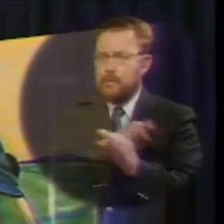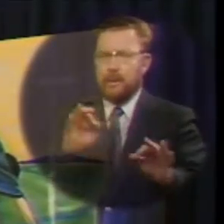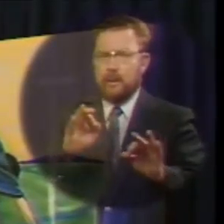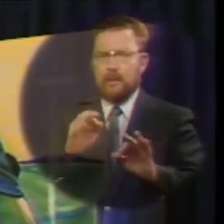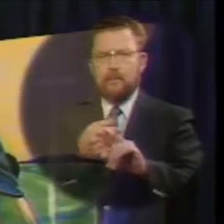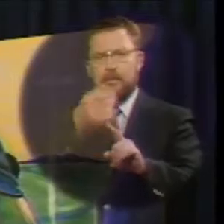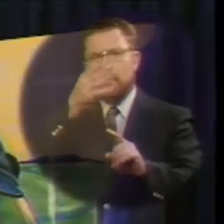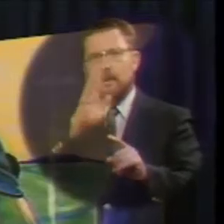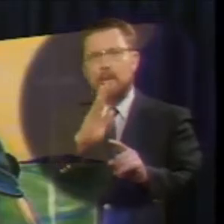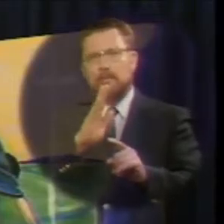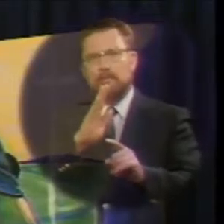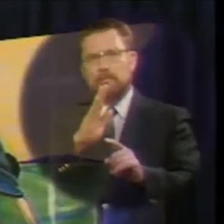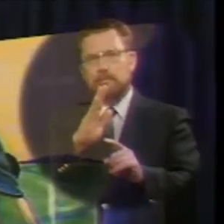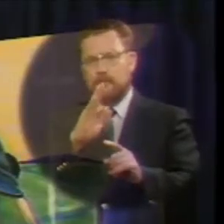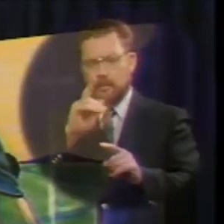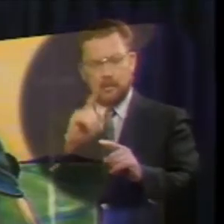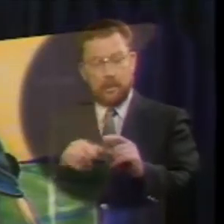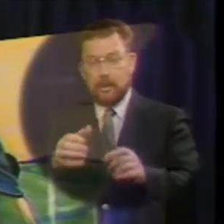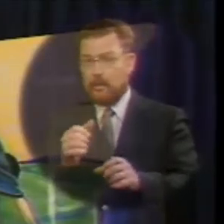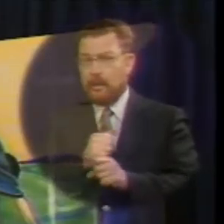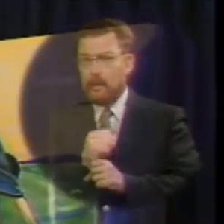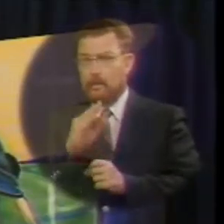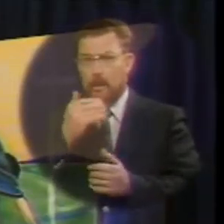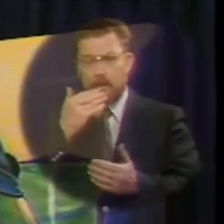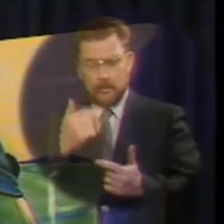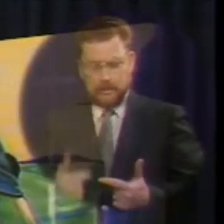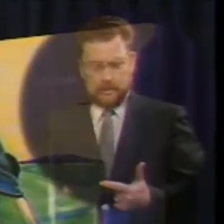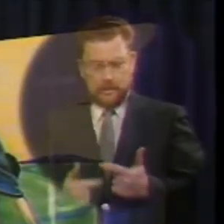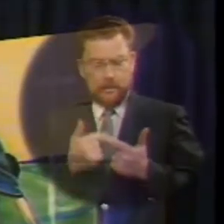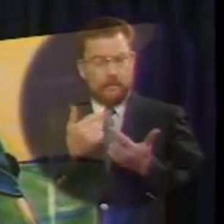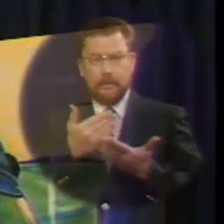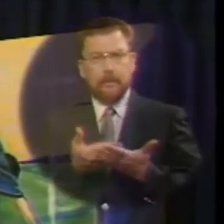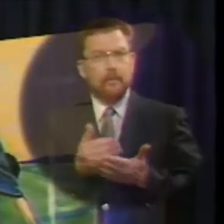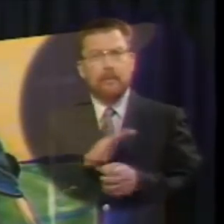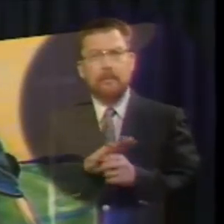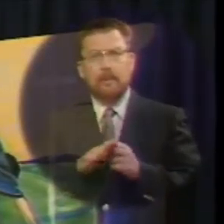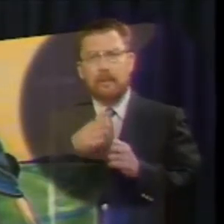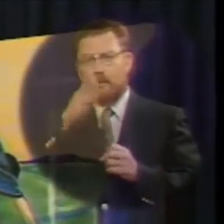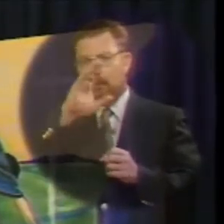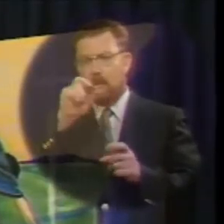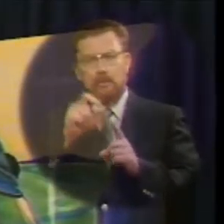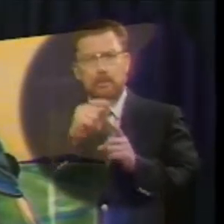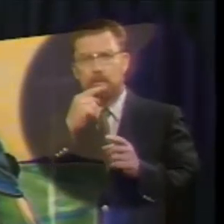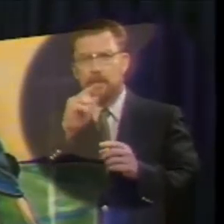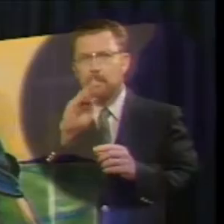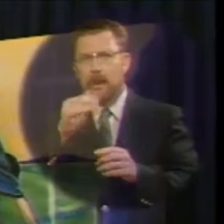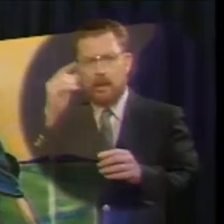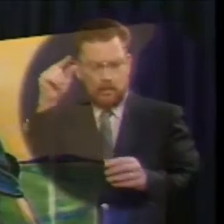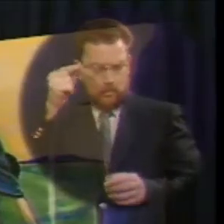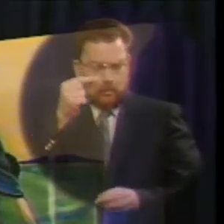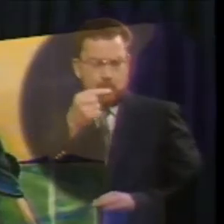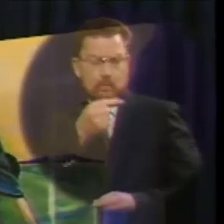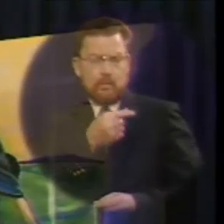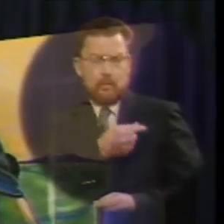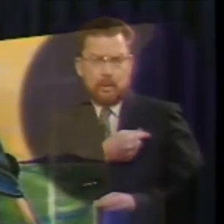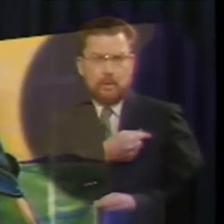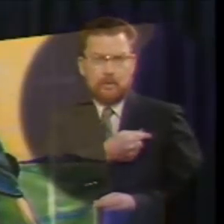you cannot get it by just living a good life god's word says for by grace are you saved through faith